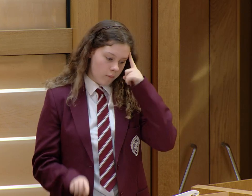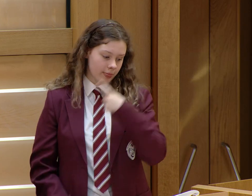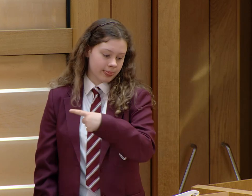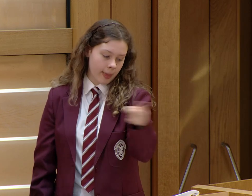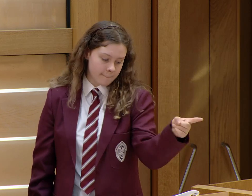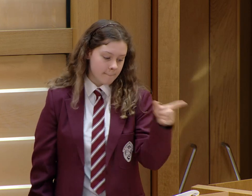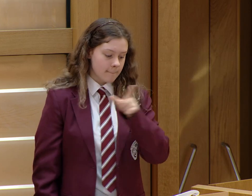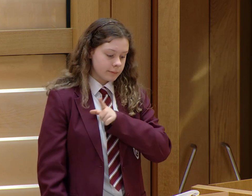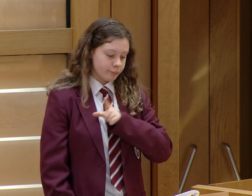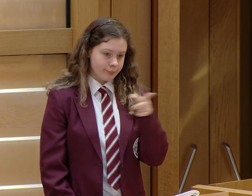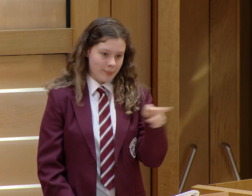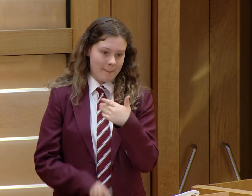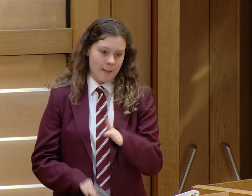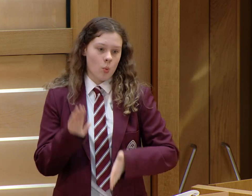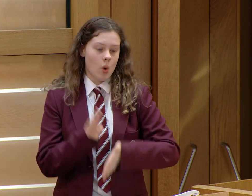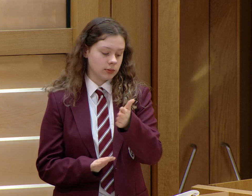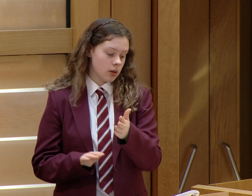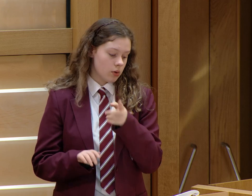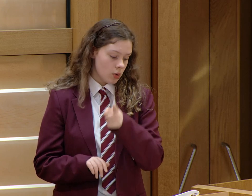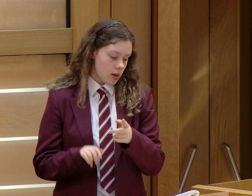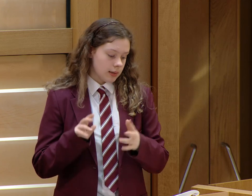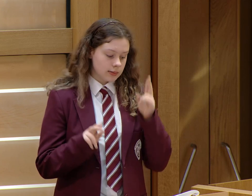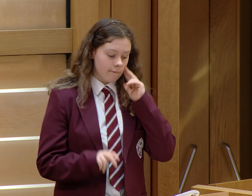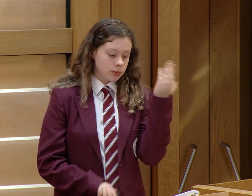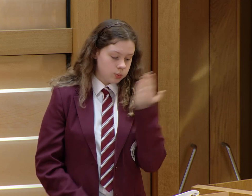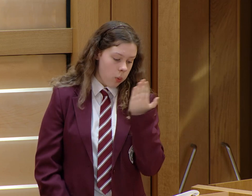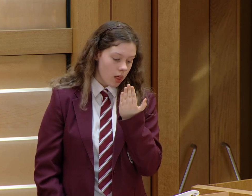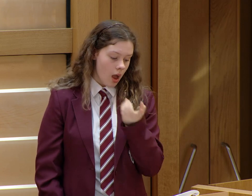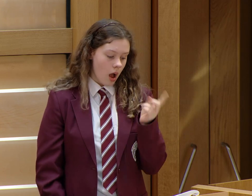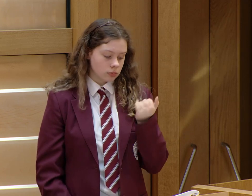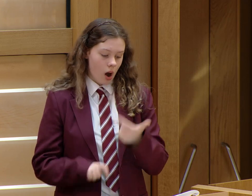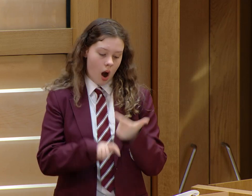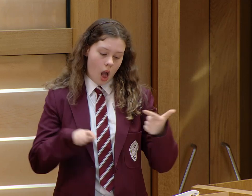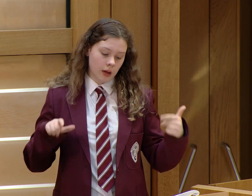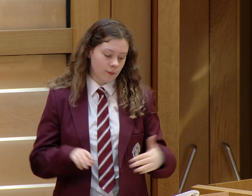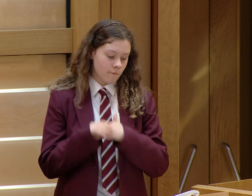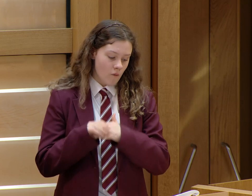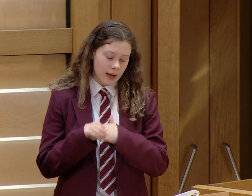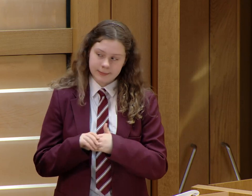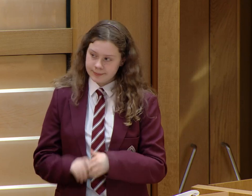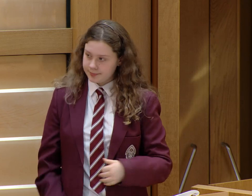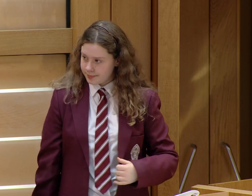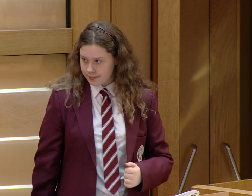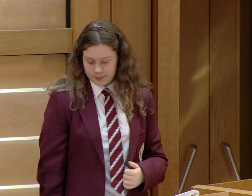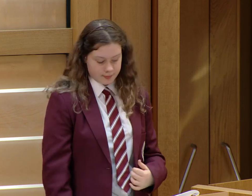It had been completely different for them. They had both gone to a deaf school and had lots of friends.